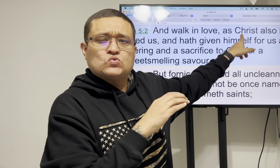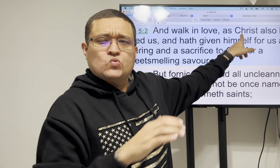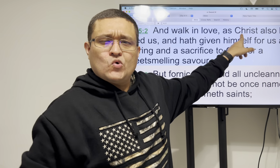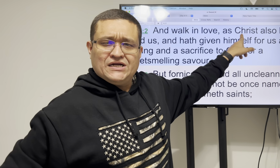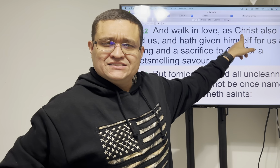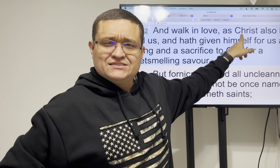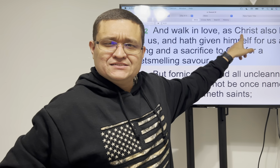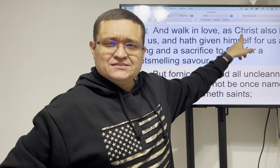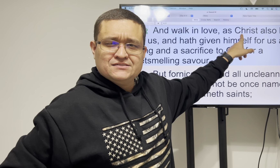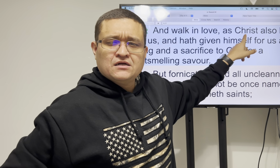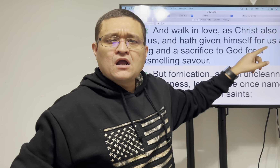as christ